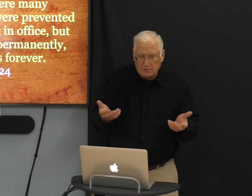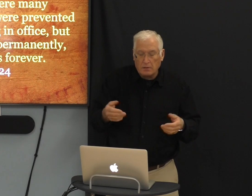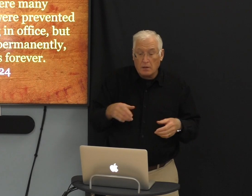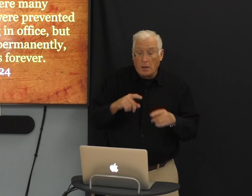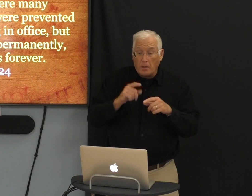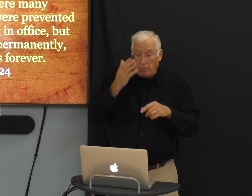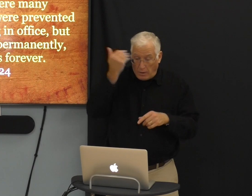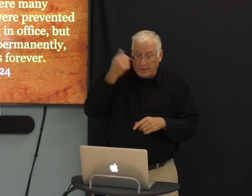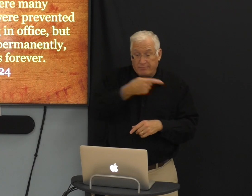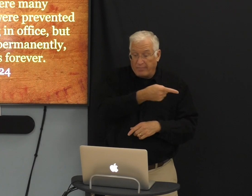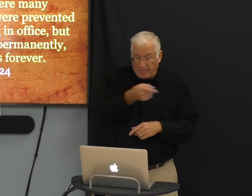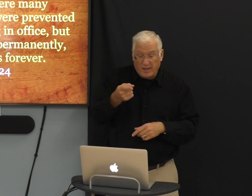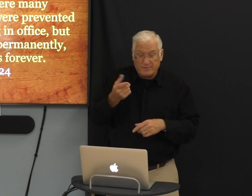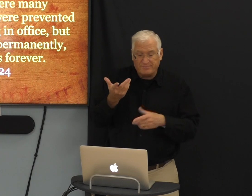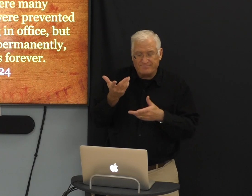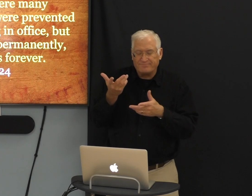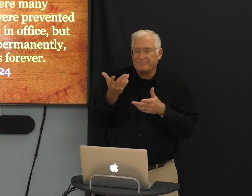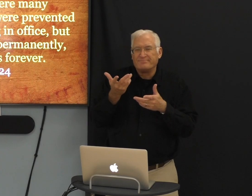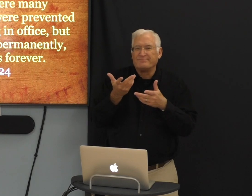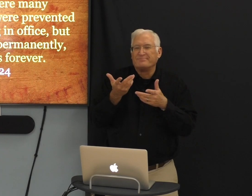old covenant, because they were